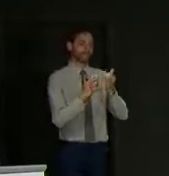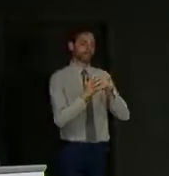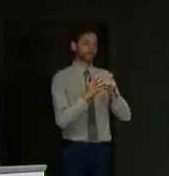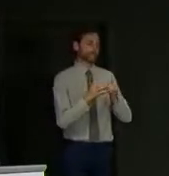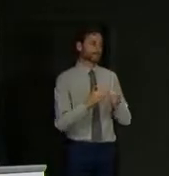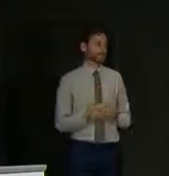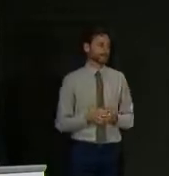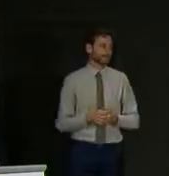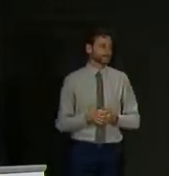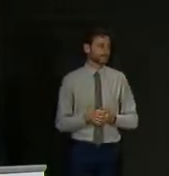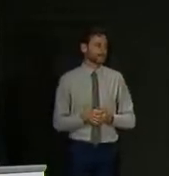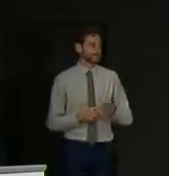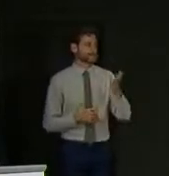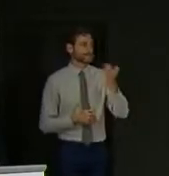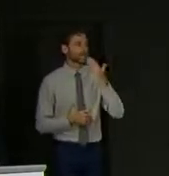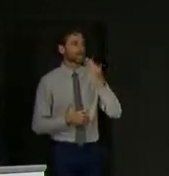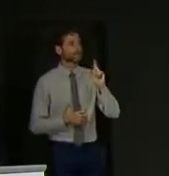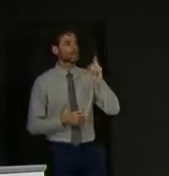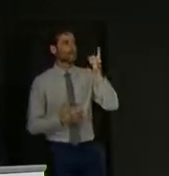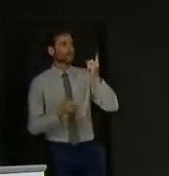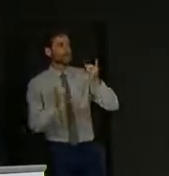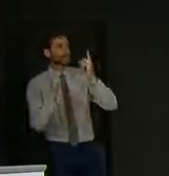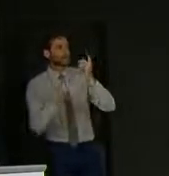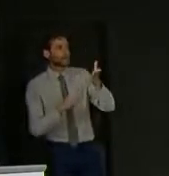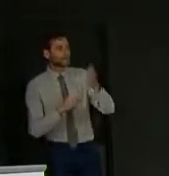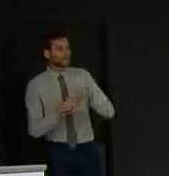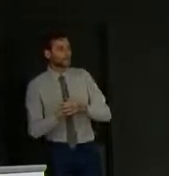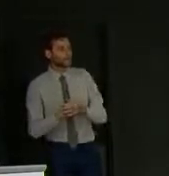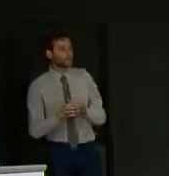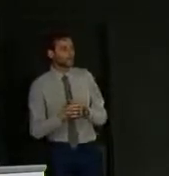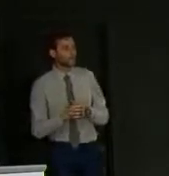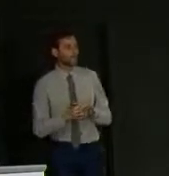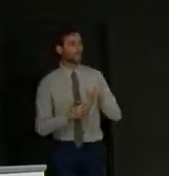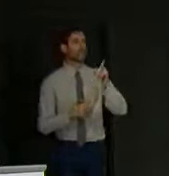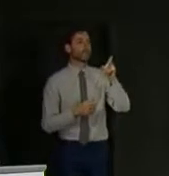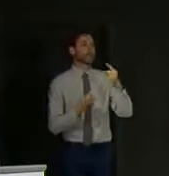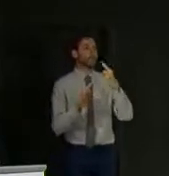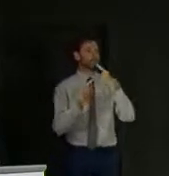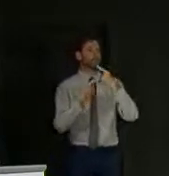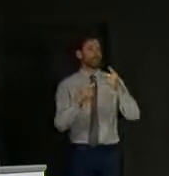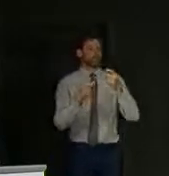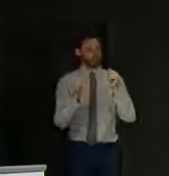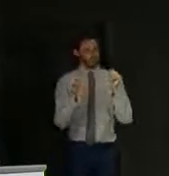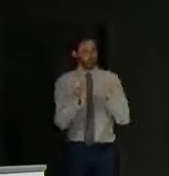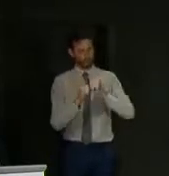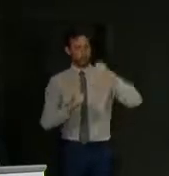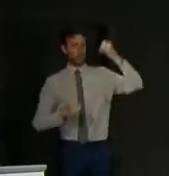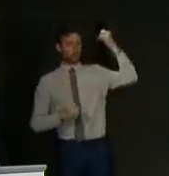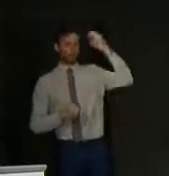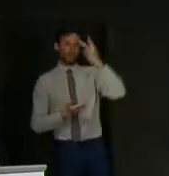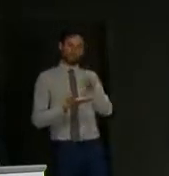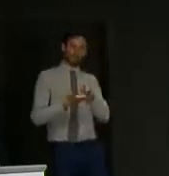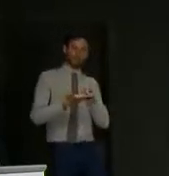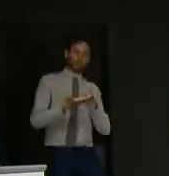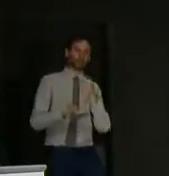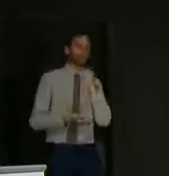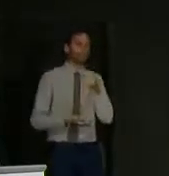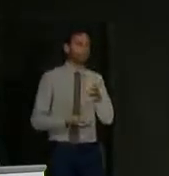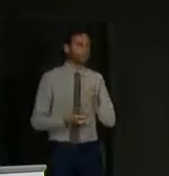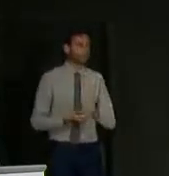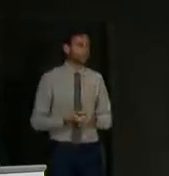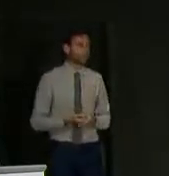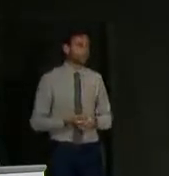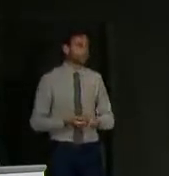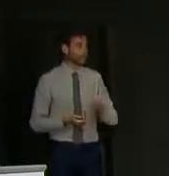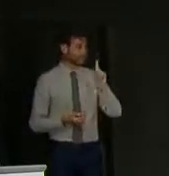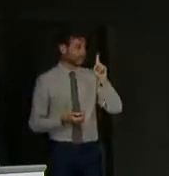Hi, thank you, First Minister. Obviously, you've given the green light, the sunbathing going ahead from tomorrow. A lot